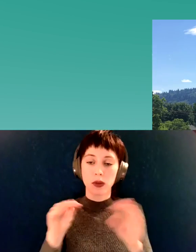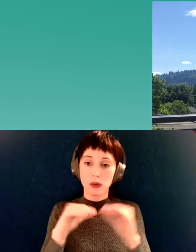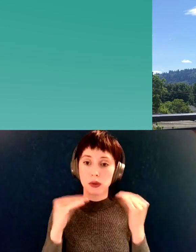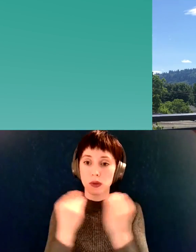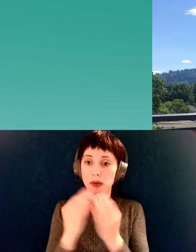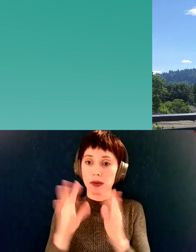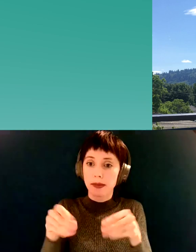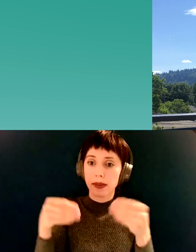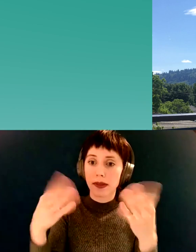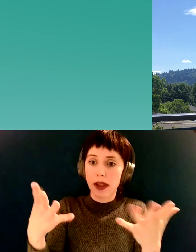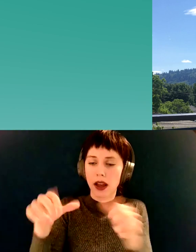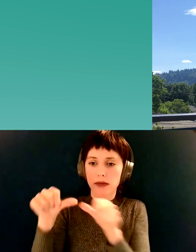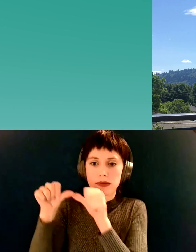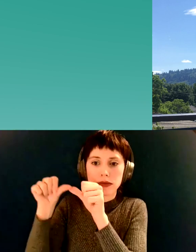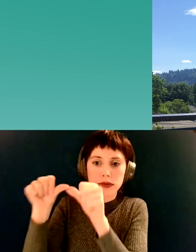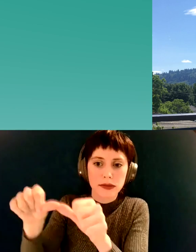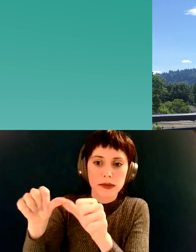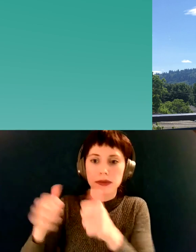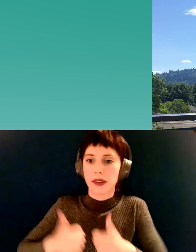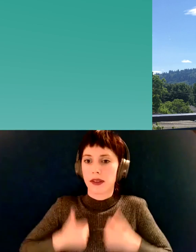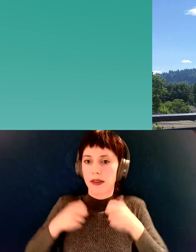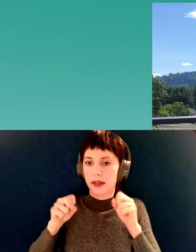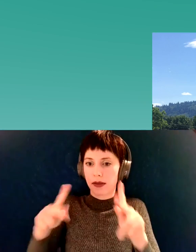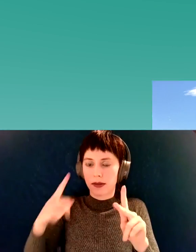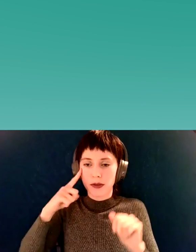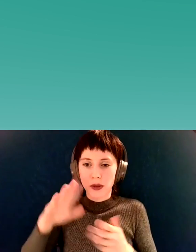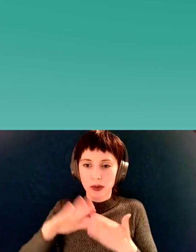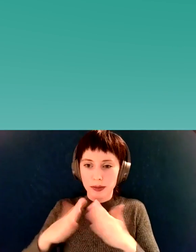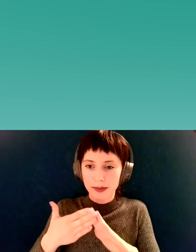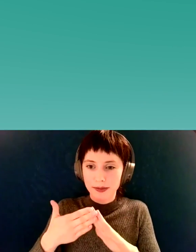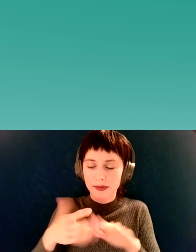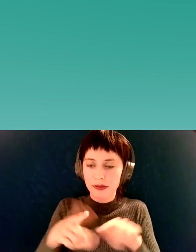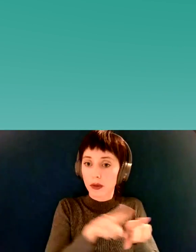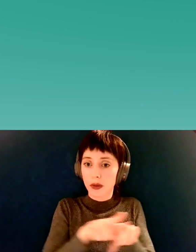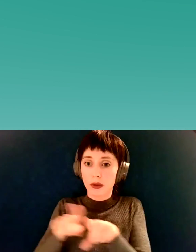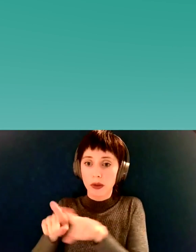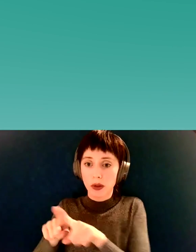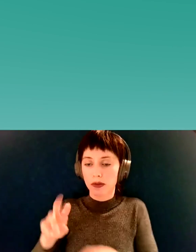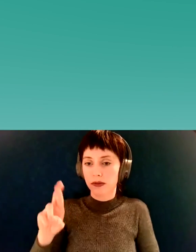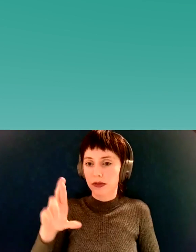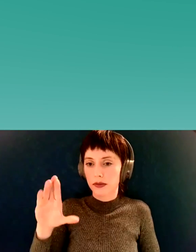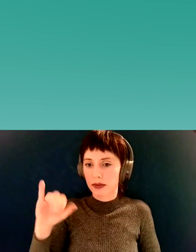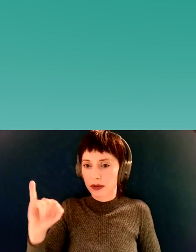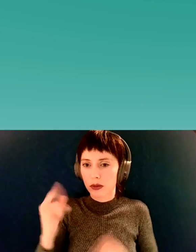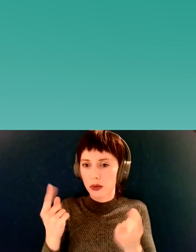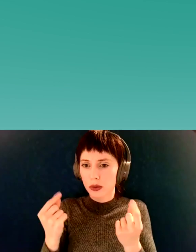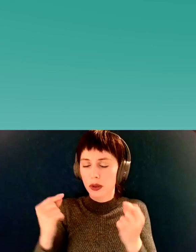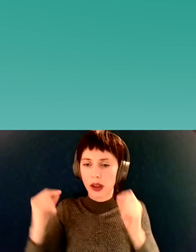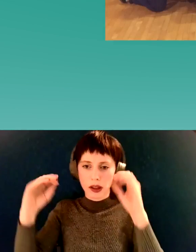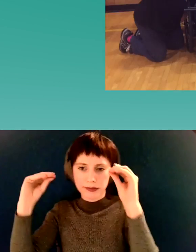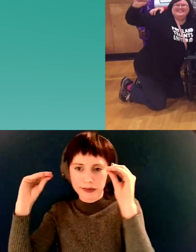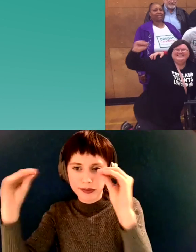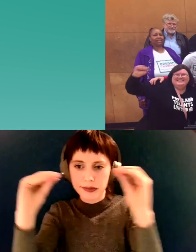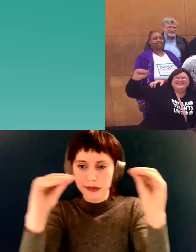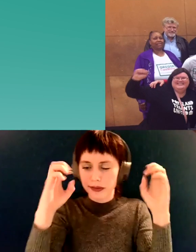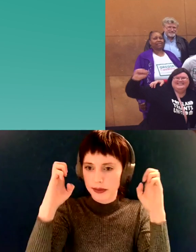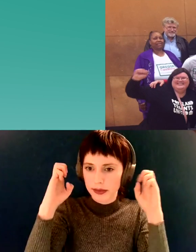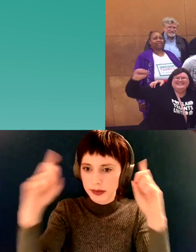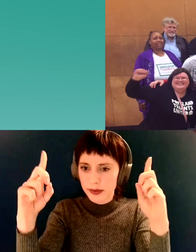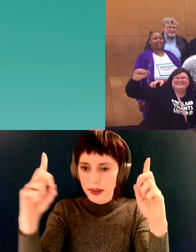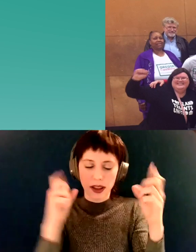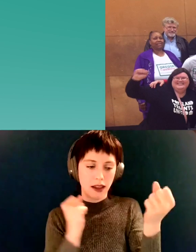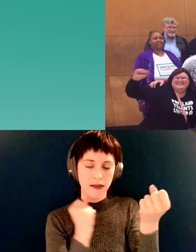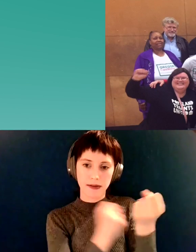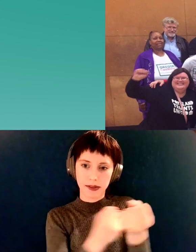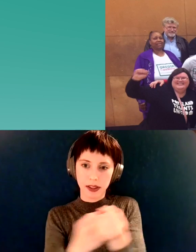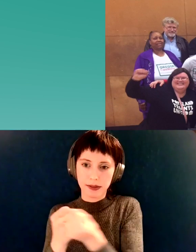opportunities for their communities. In addition, Real Choice seeks to educate and advocate. Most recently,